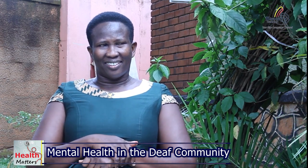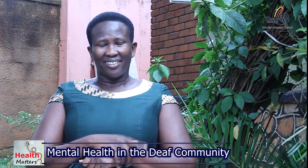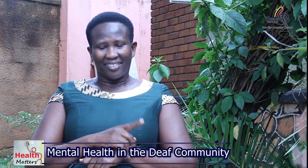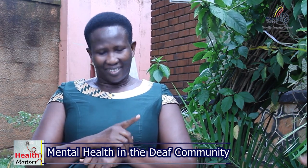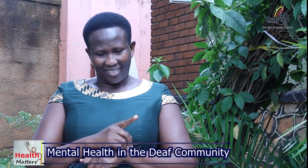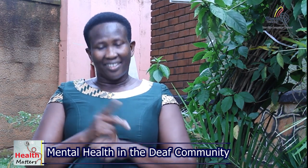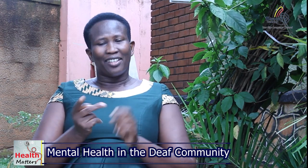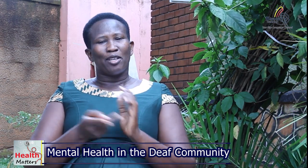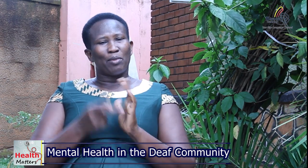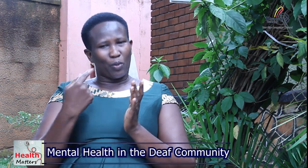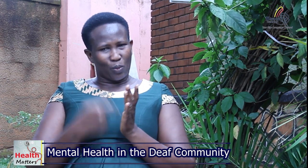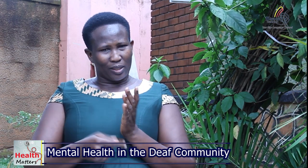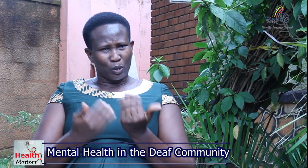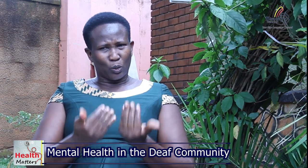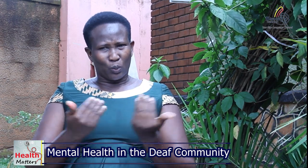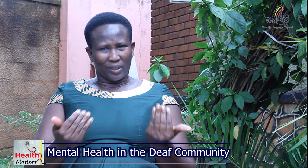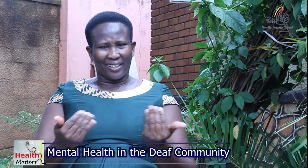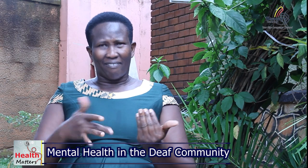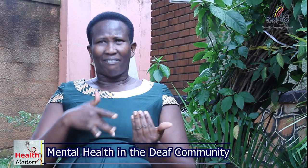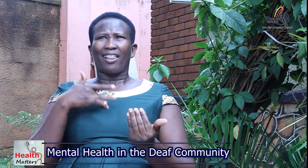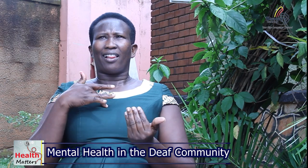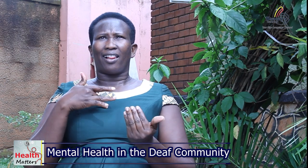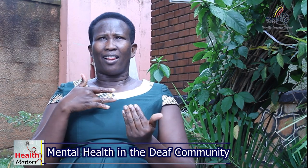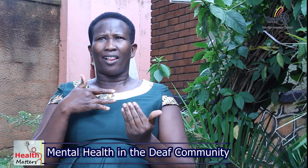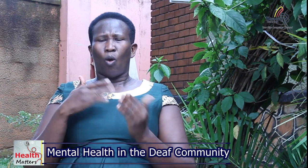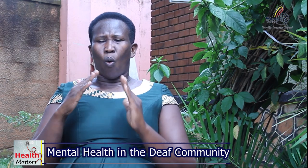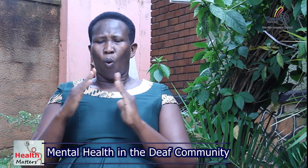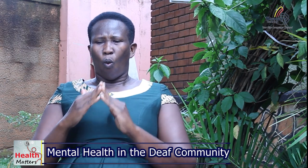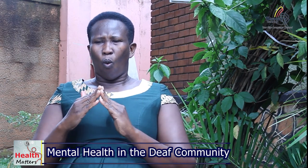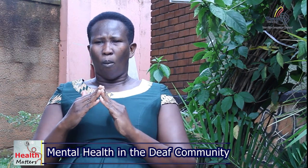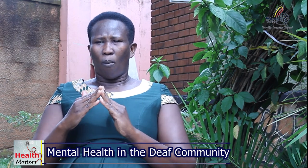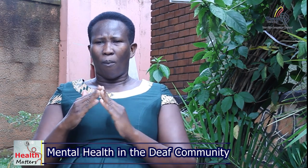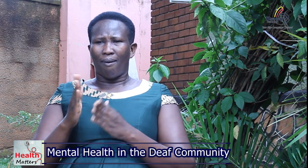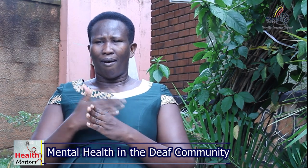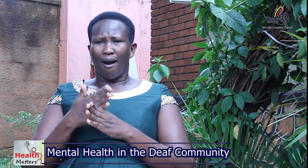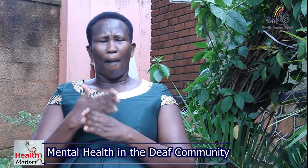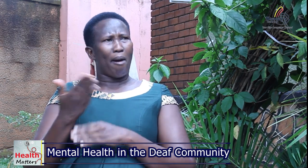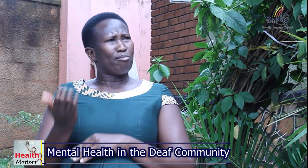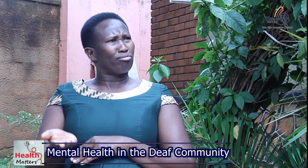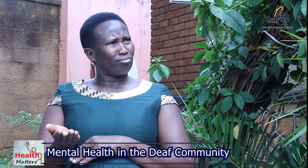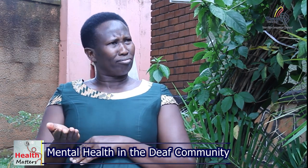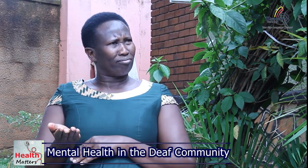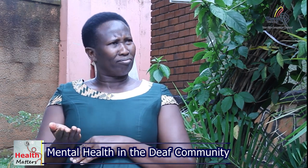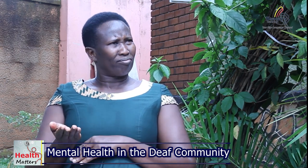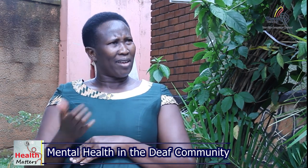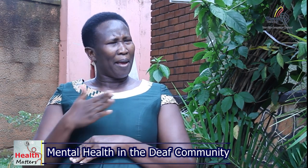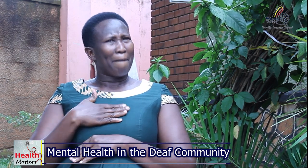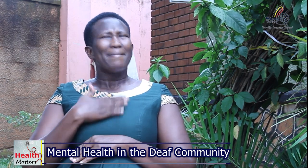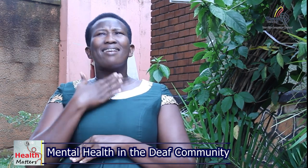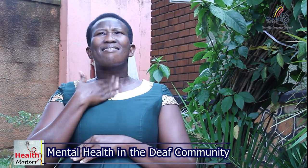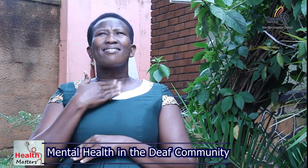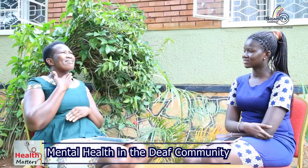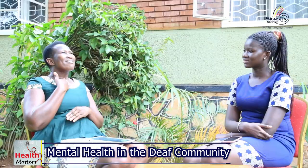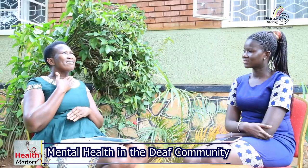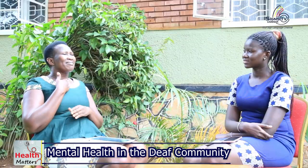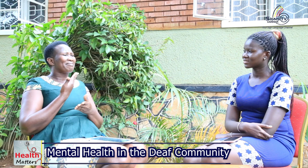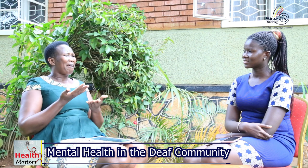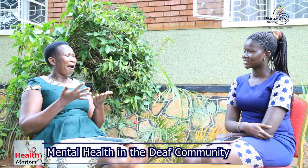deaf children because they're very motivated to go back to school because they feel at home there's a gap my